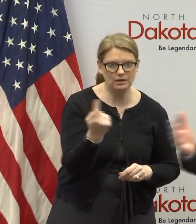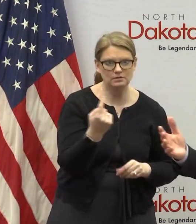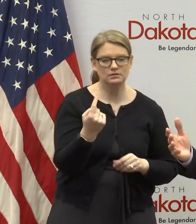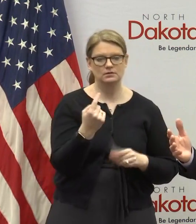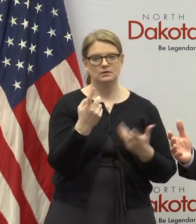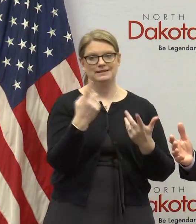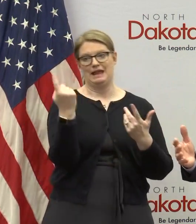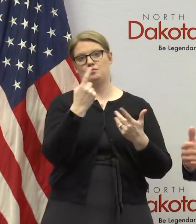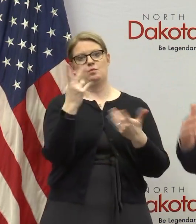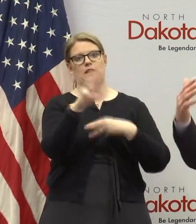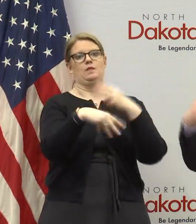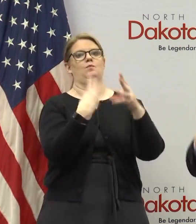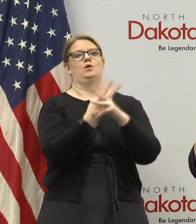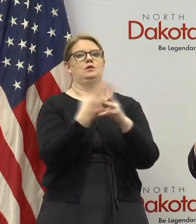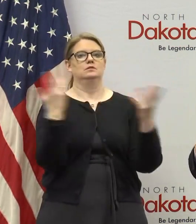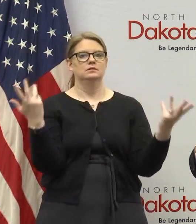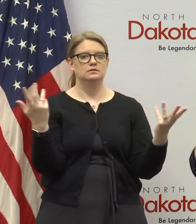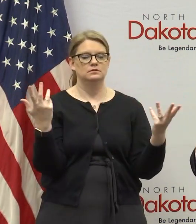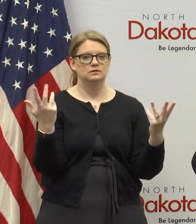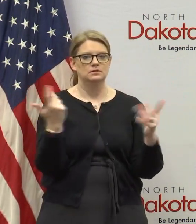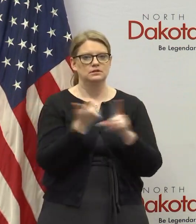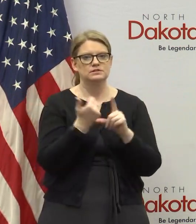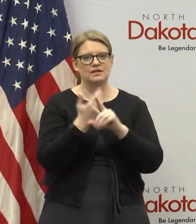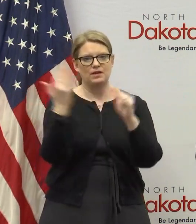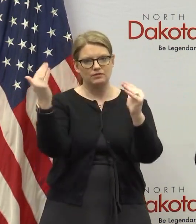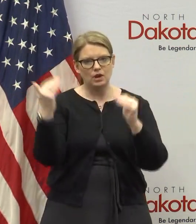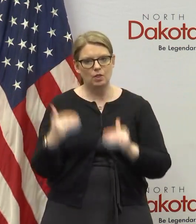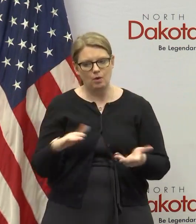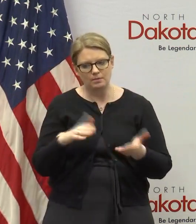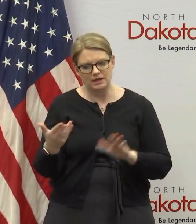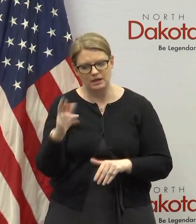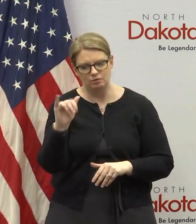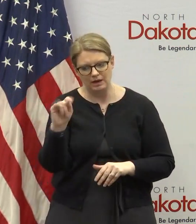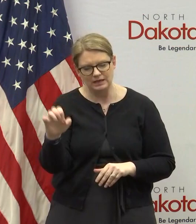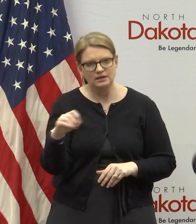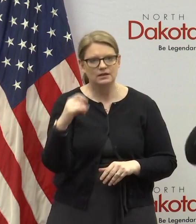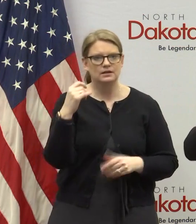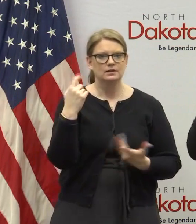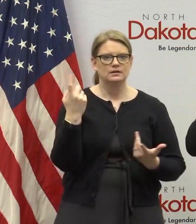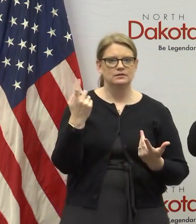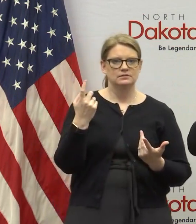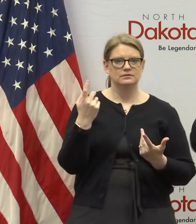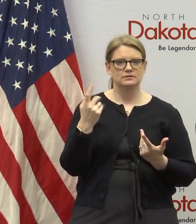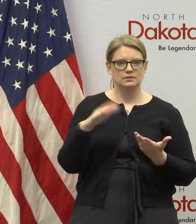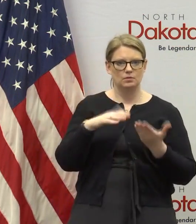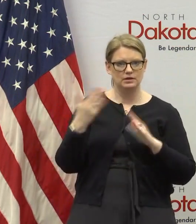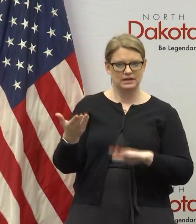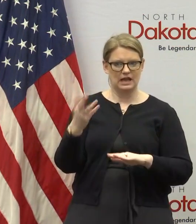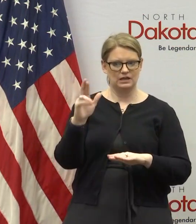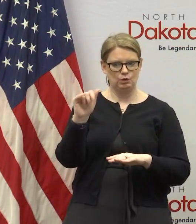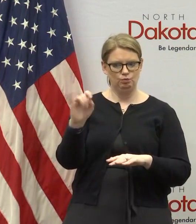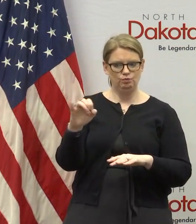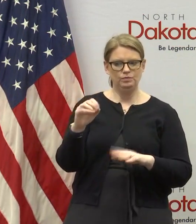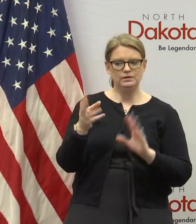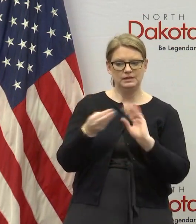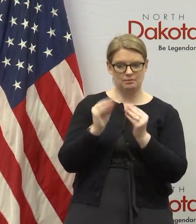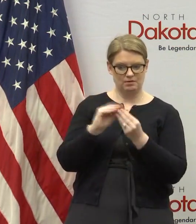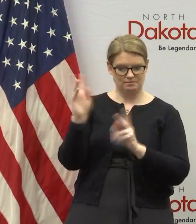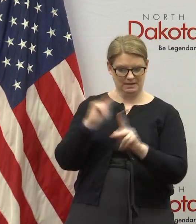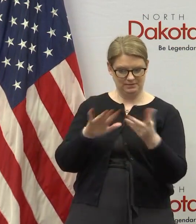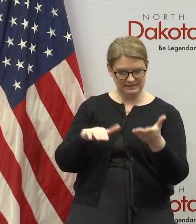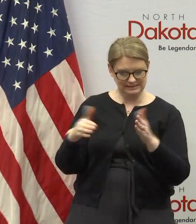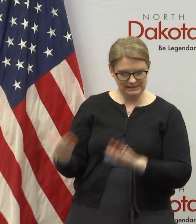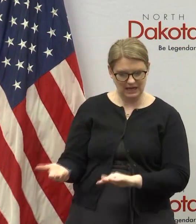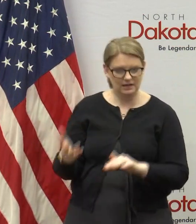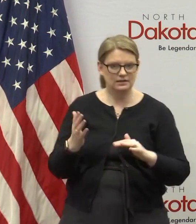test everybody in the world you'd come up with a lower mortality rate if somebody says the mortality rate is the number of people who who died